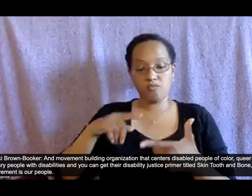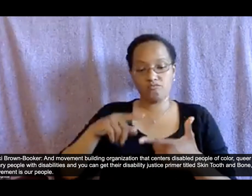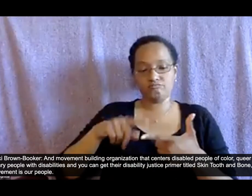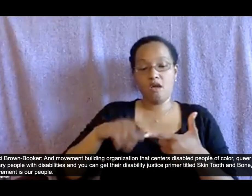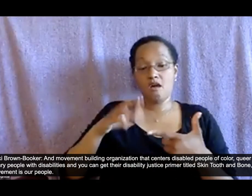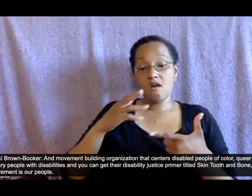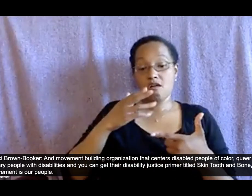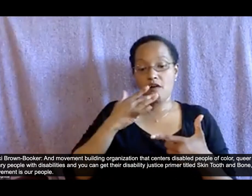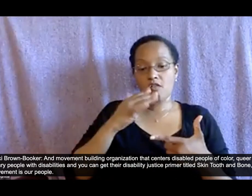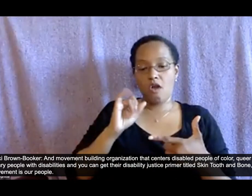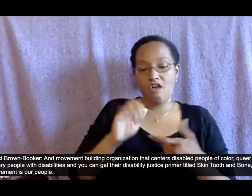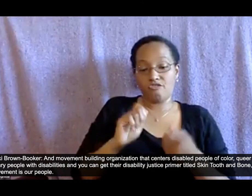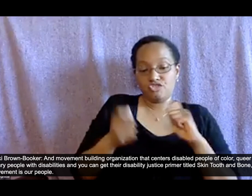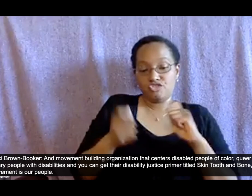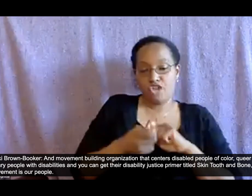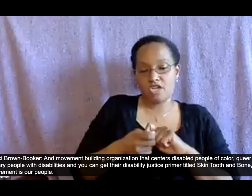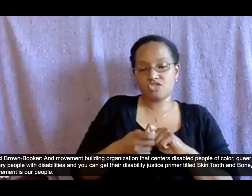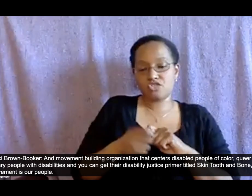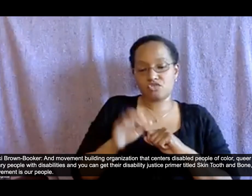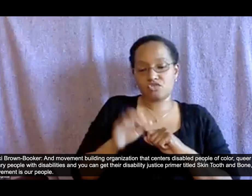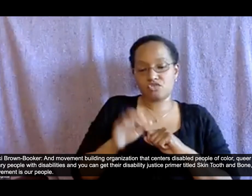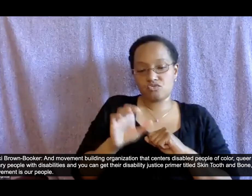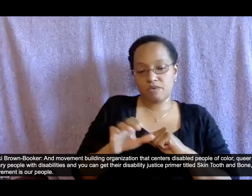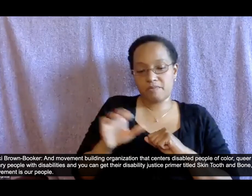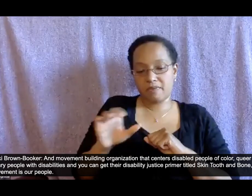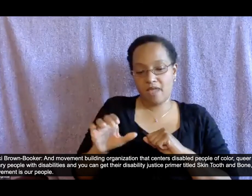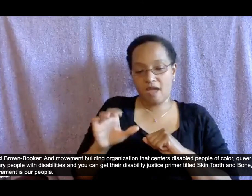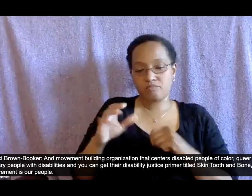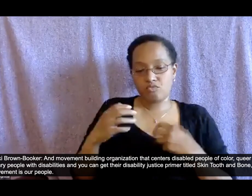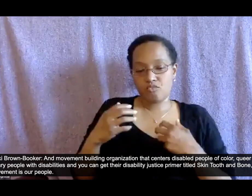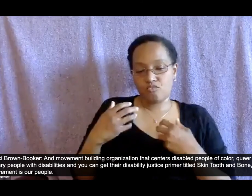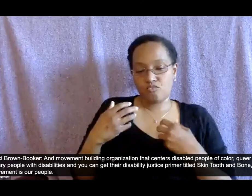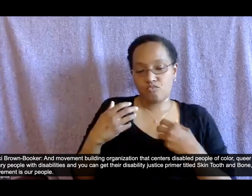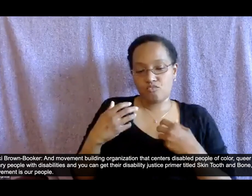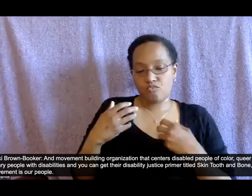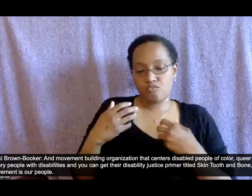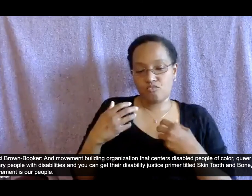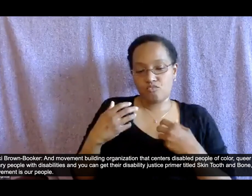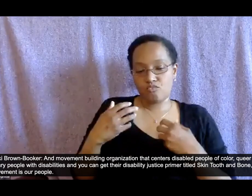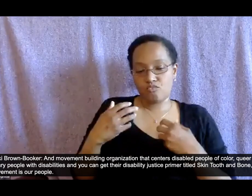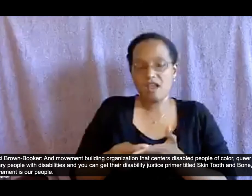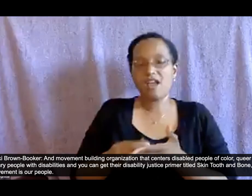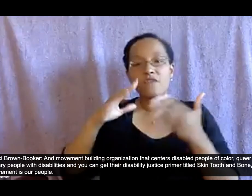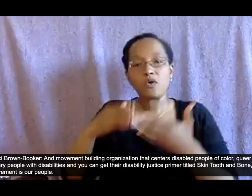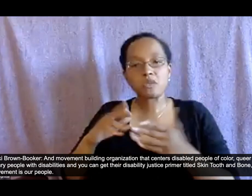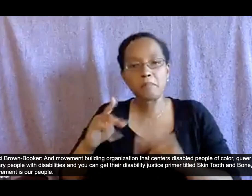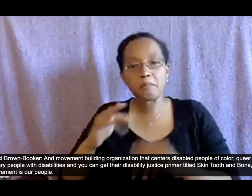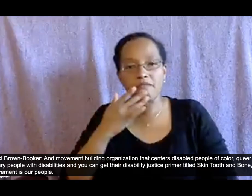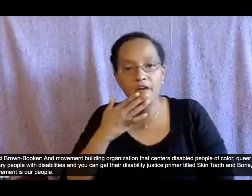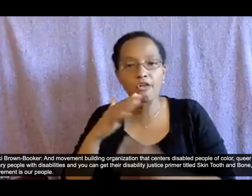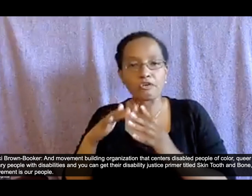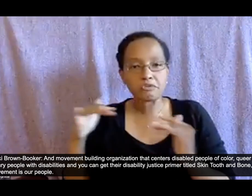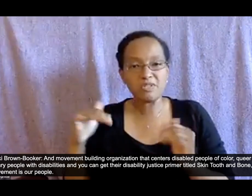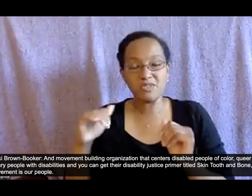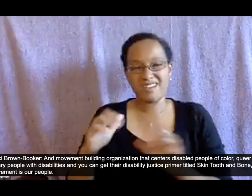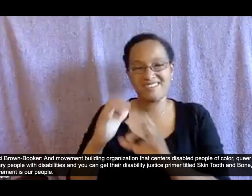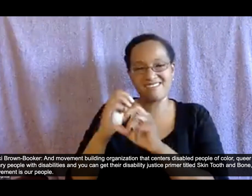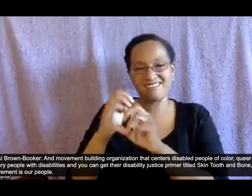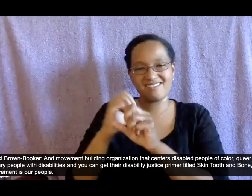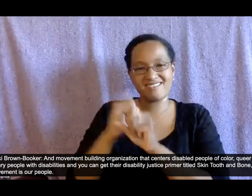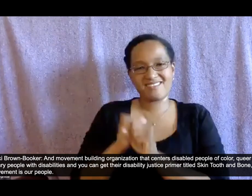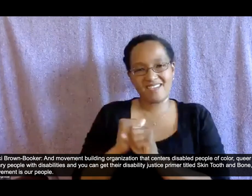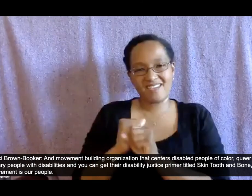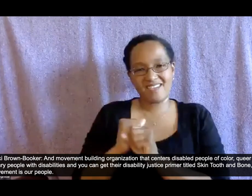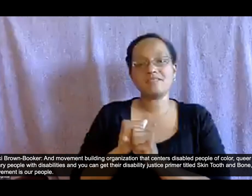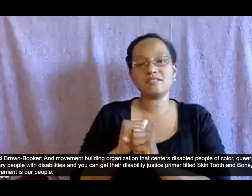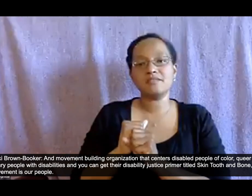non-binary people with disabilities and you can get their disability justice primer uh titled skin tooth and